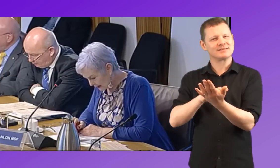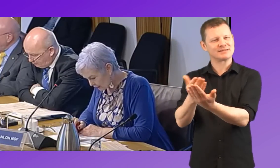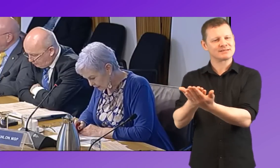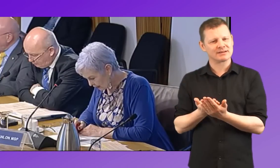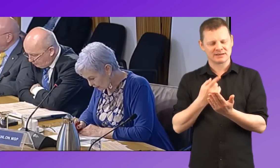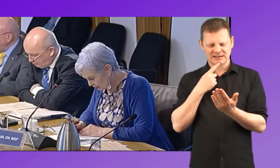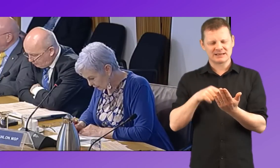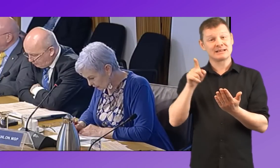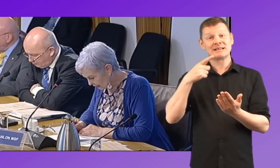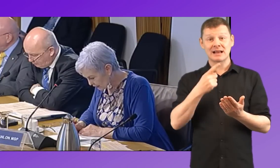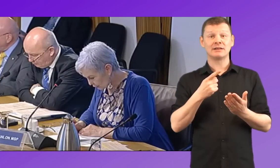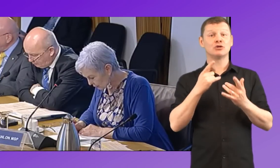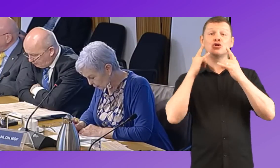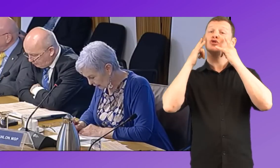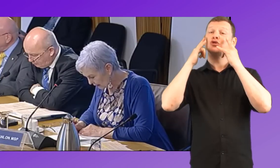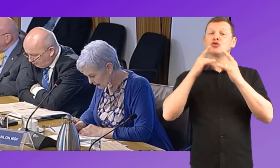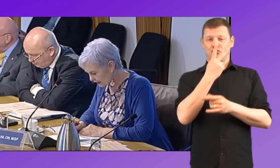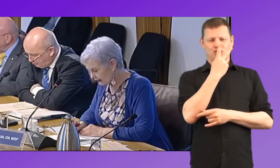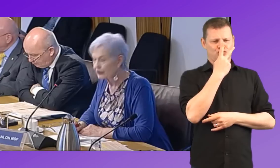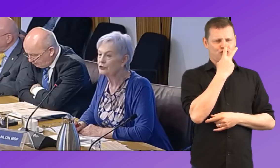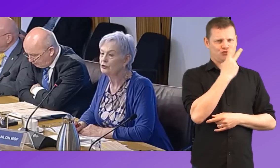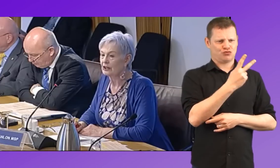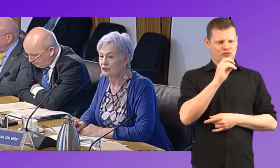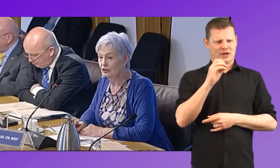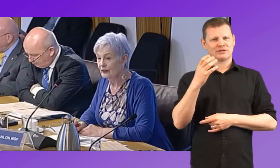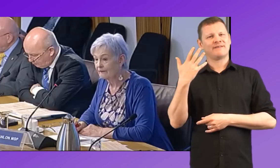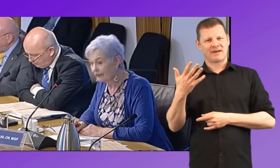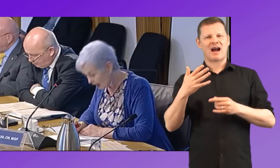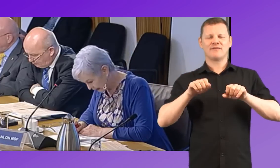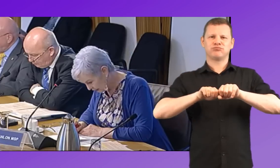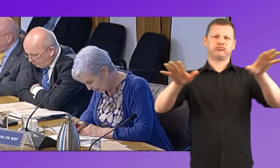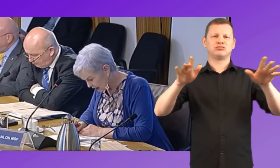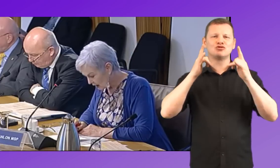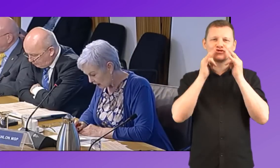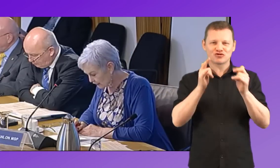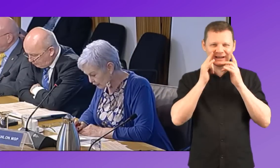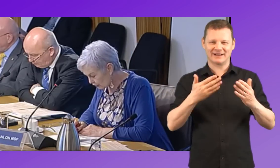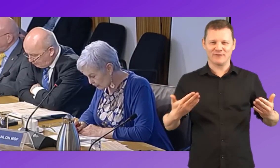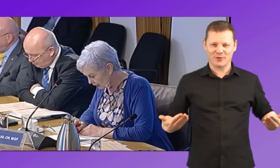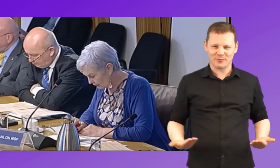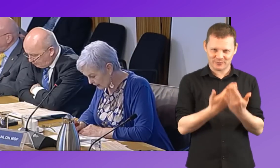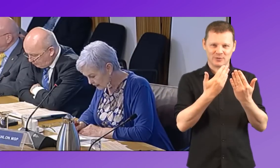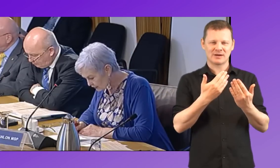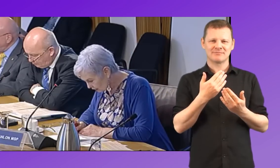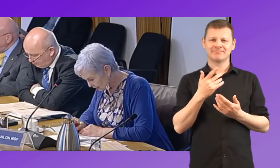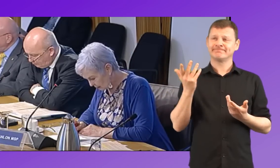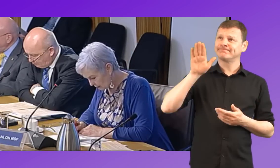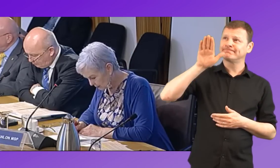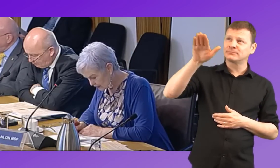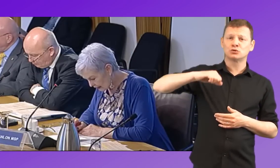the introduction of the universal newborn health screening in 2005, the Scottish Government has not yet published